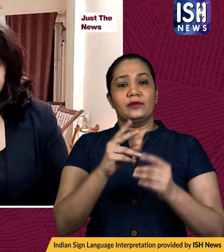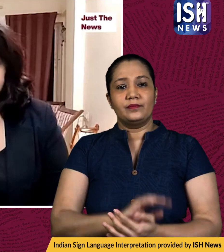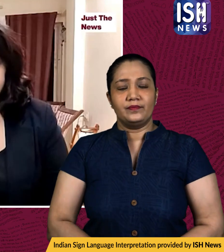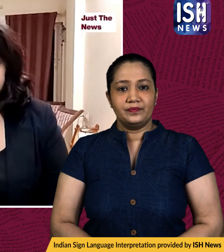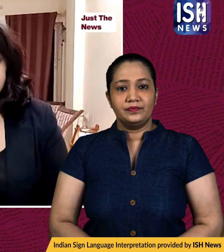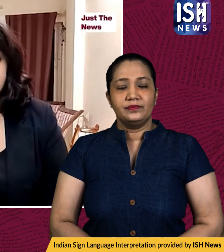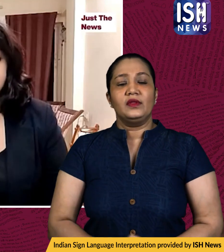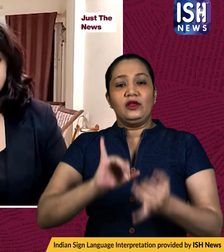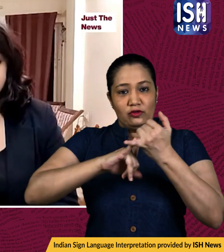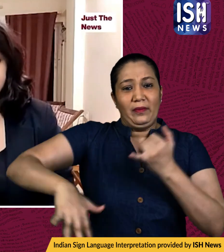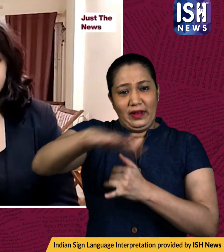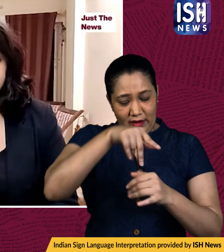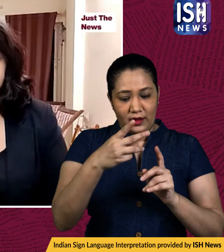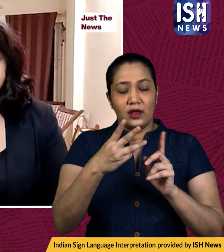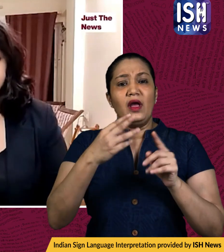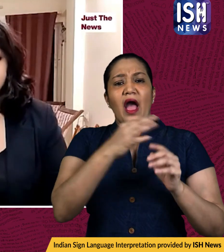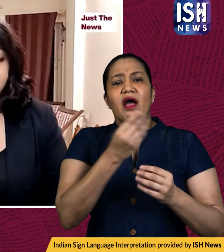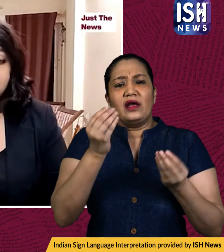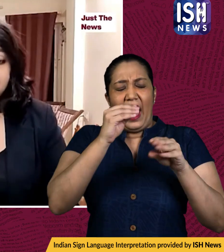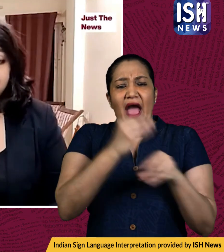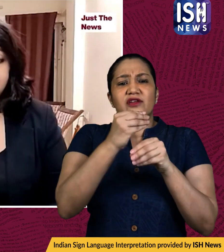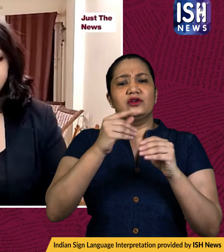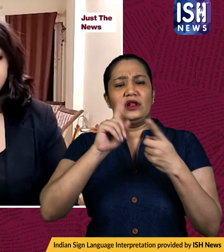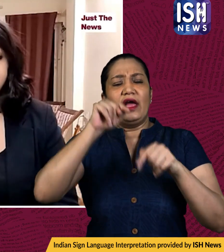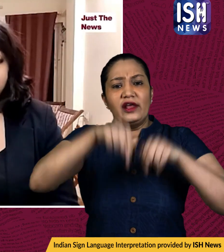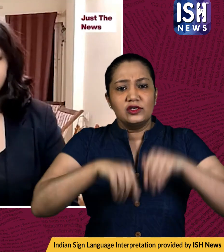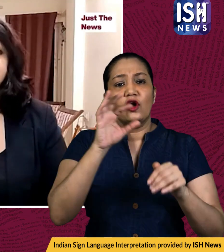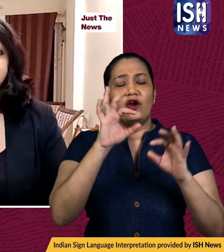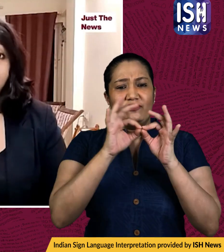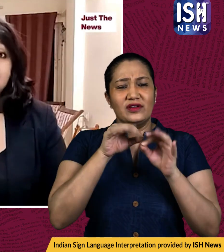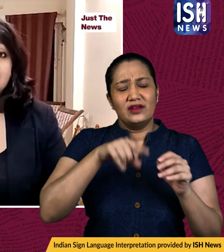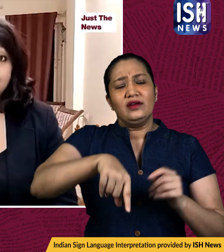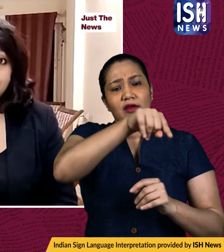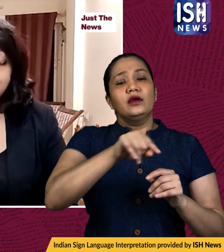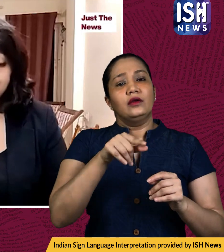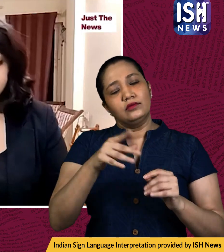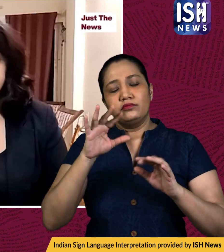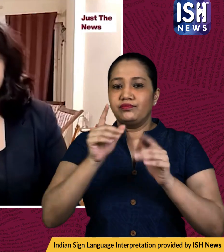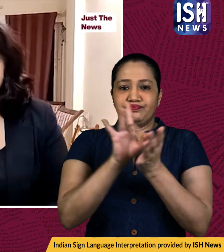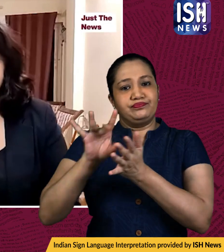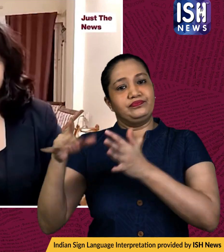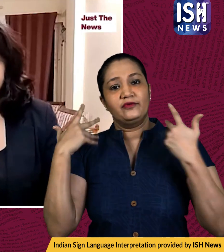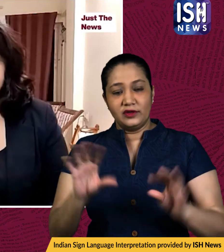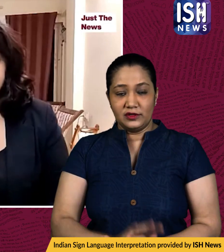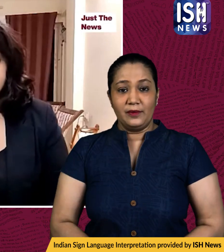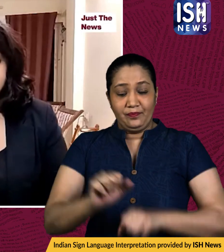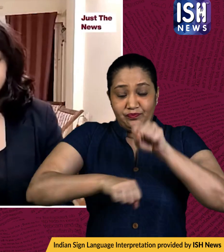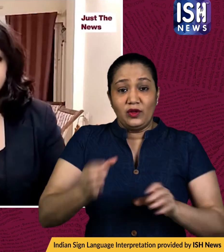badra district and an additional election officer in bareli district have been pulled out from election duties samajwadi party chief